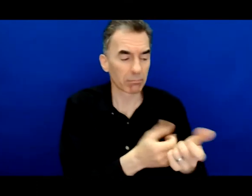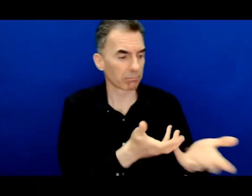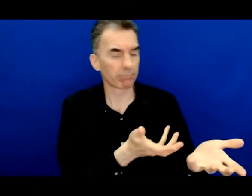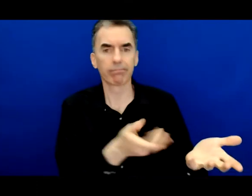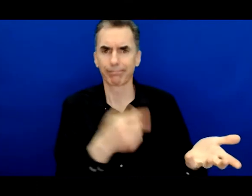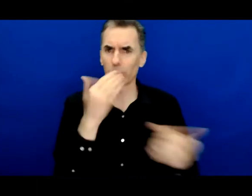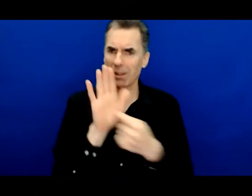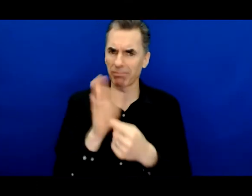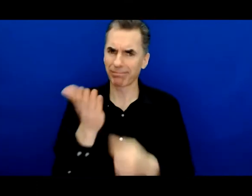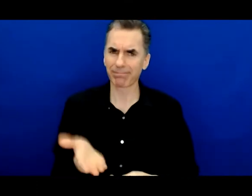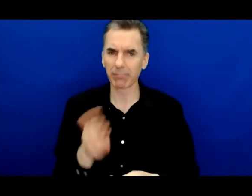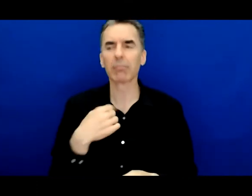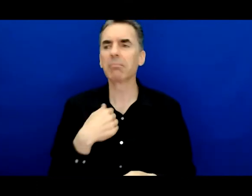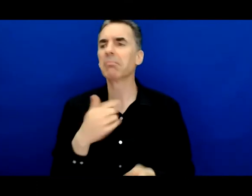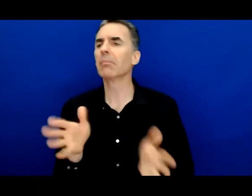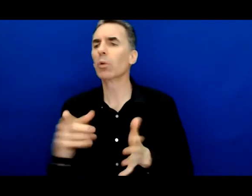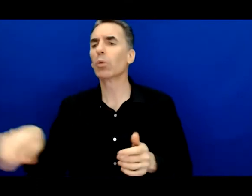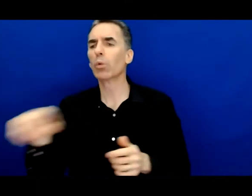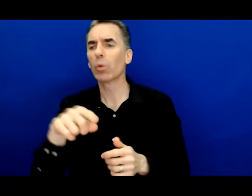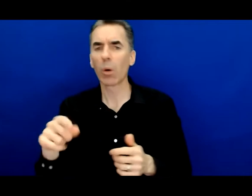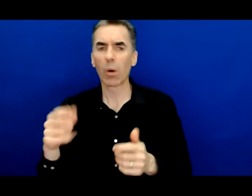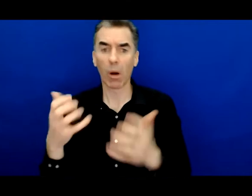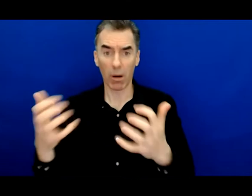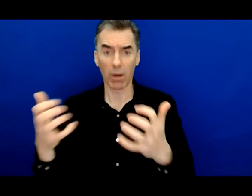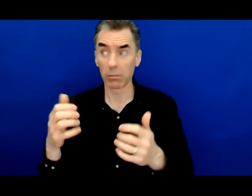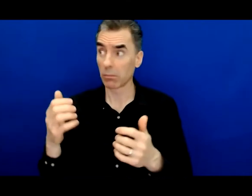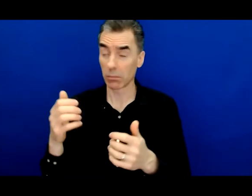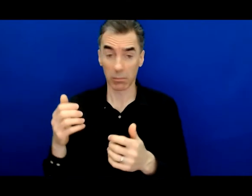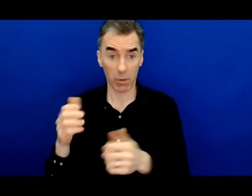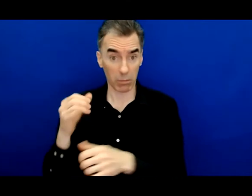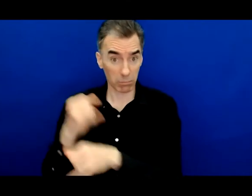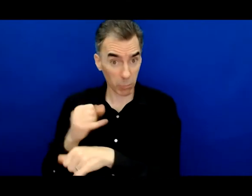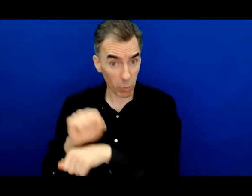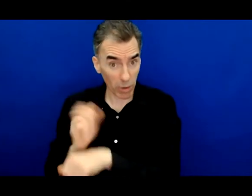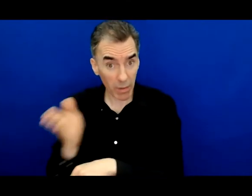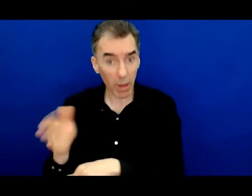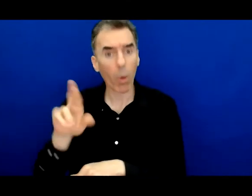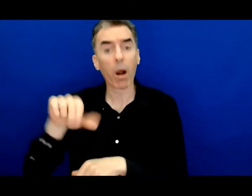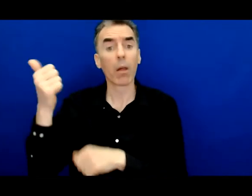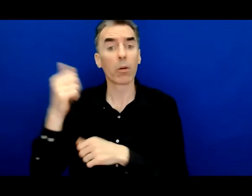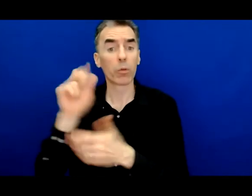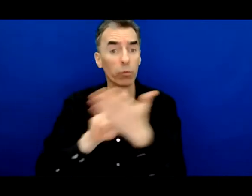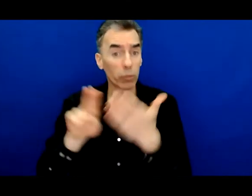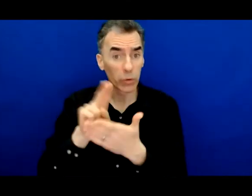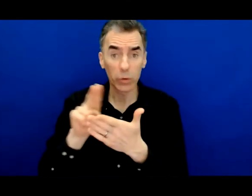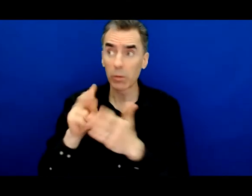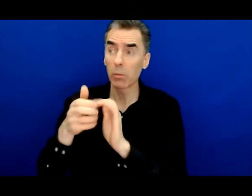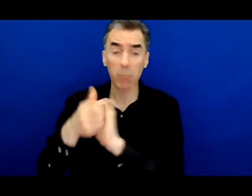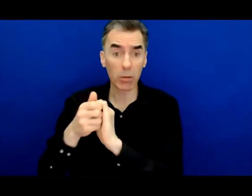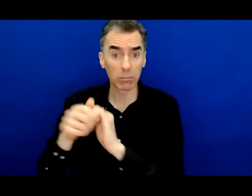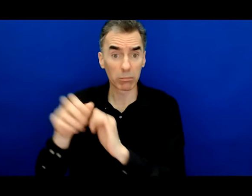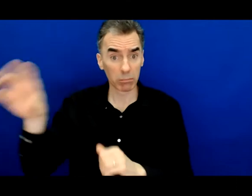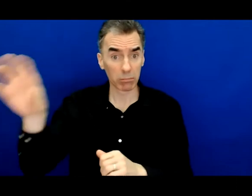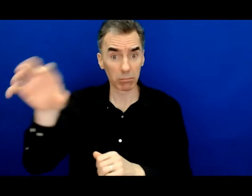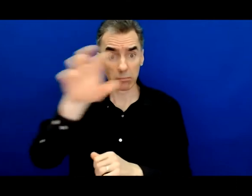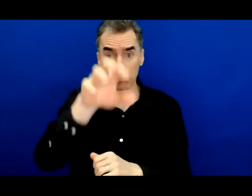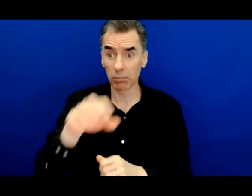if you work at the college you're one of our partners from another university and you know riding on the coattails